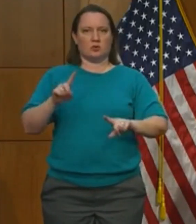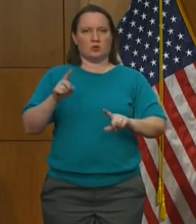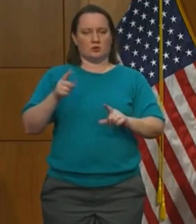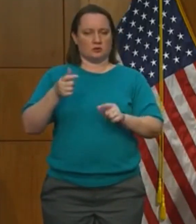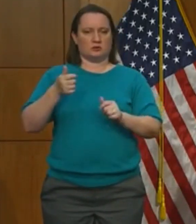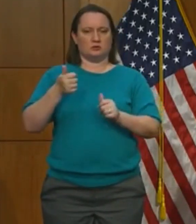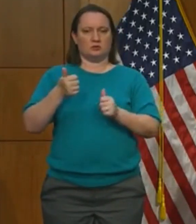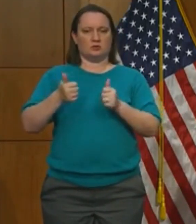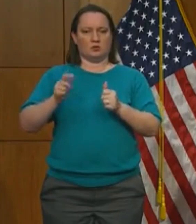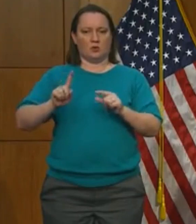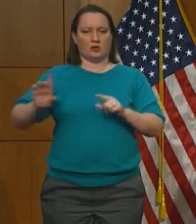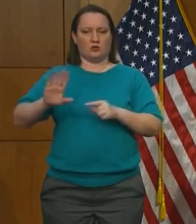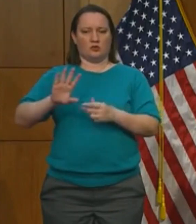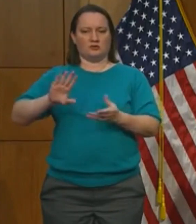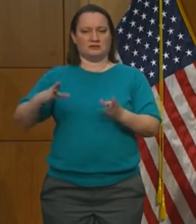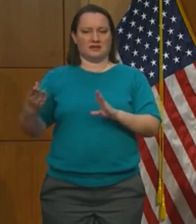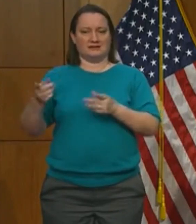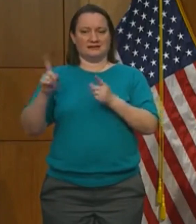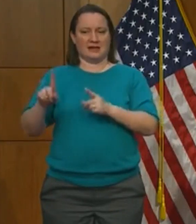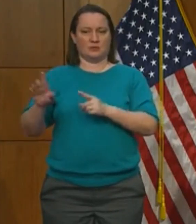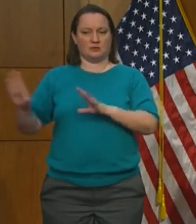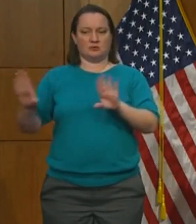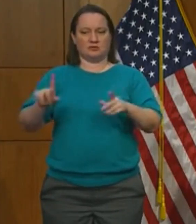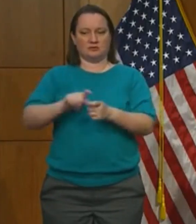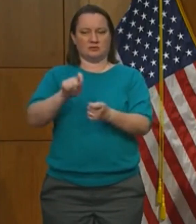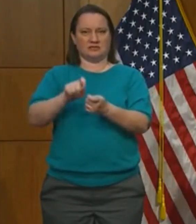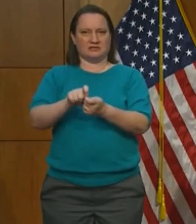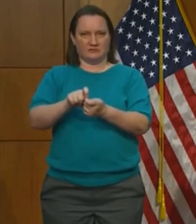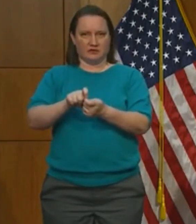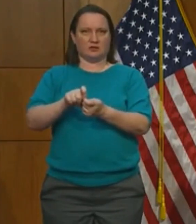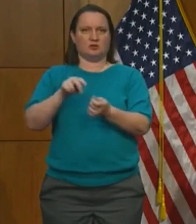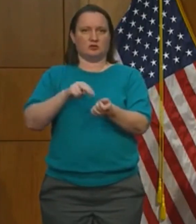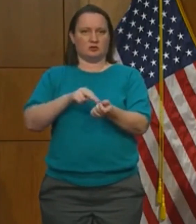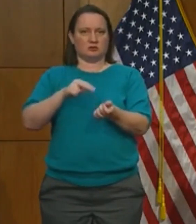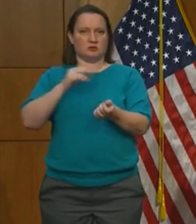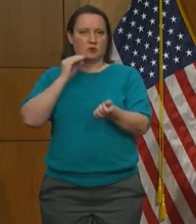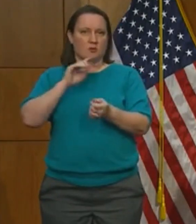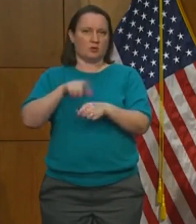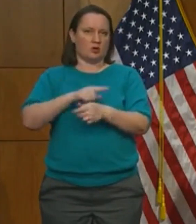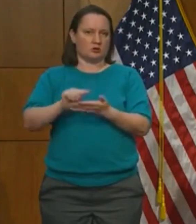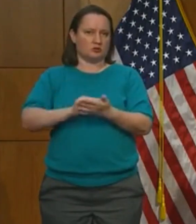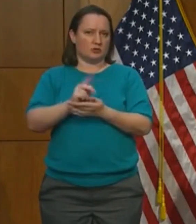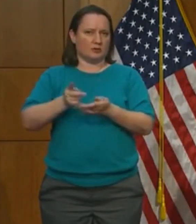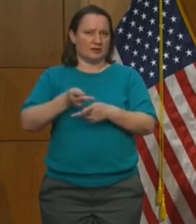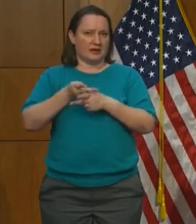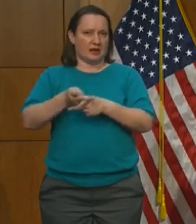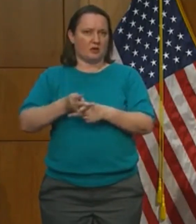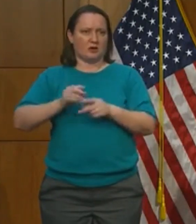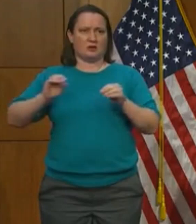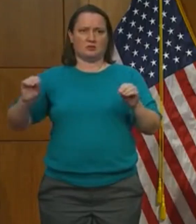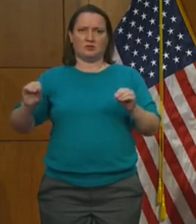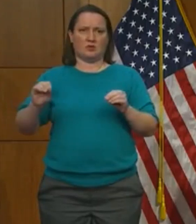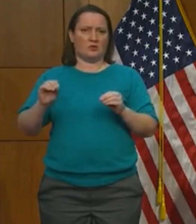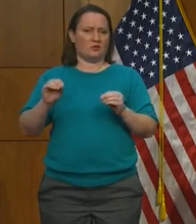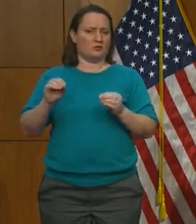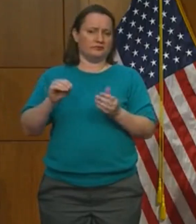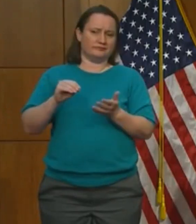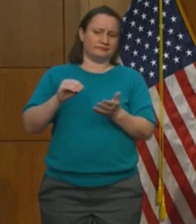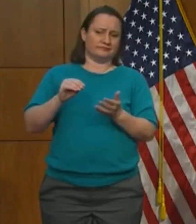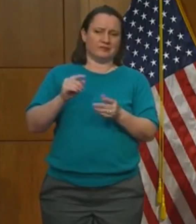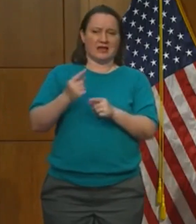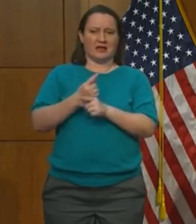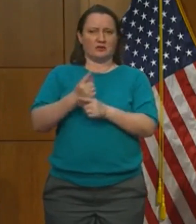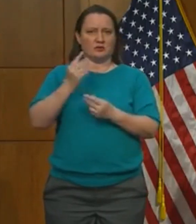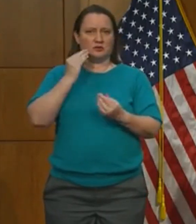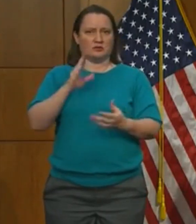in. And there's no information given on race and ethnicity. Will you reconsider your administration's position